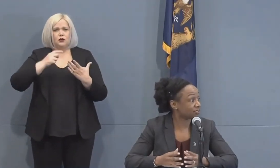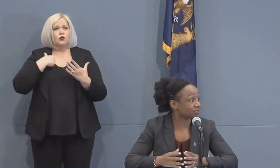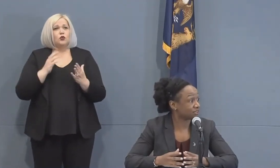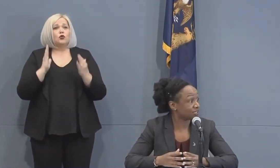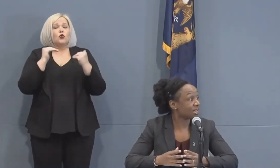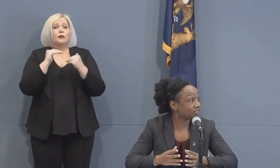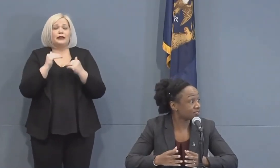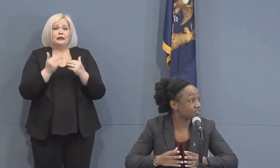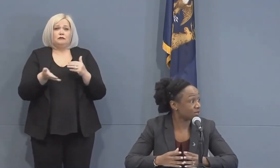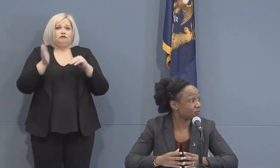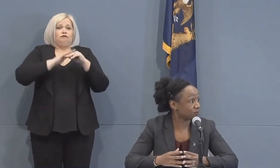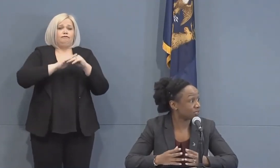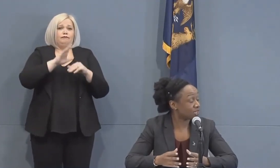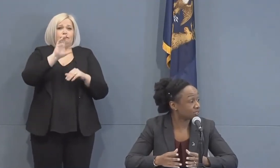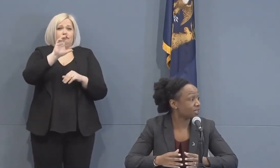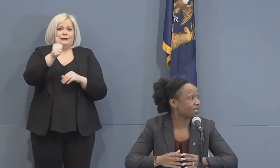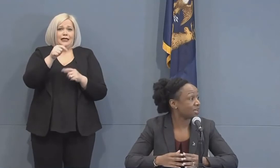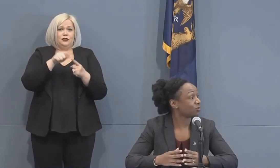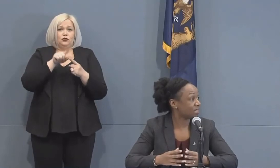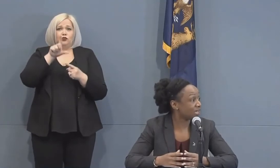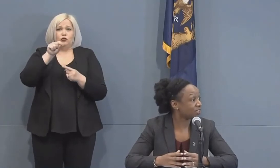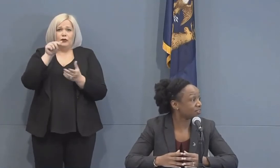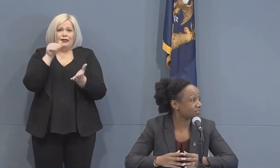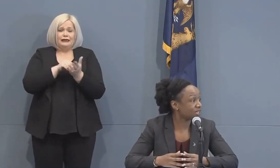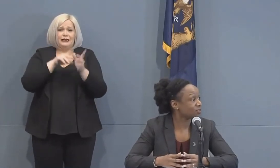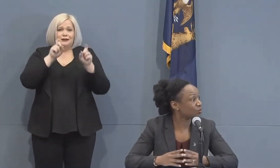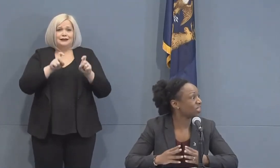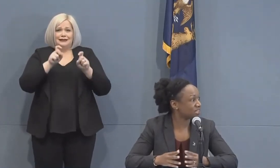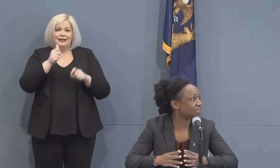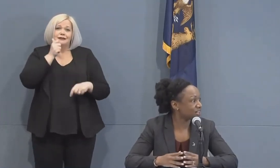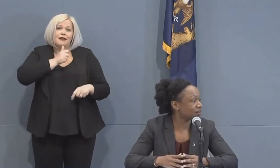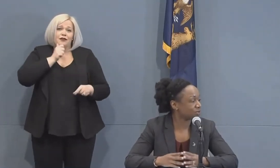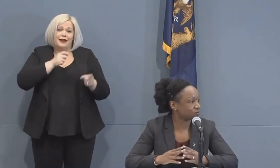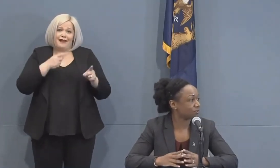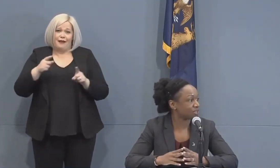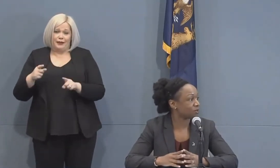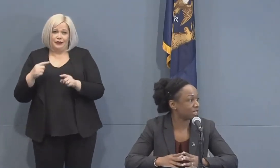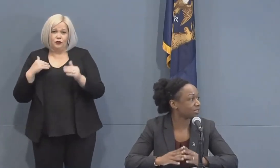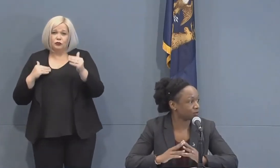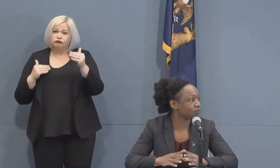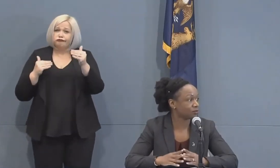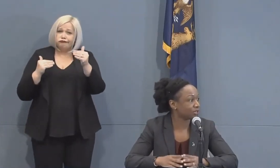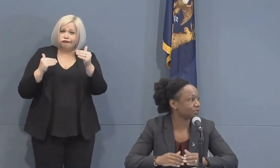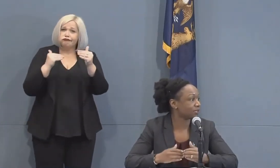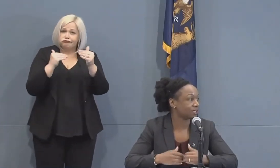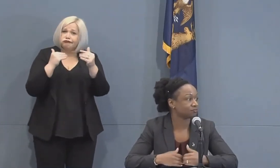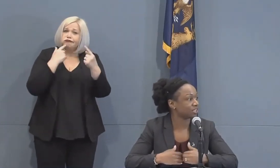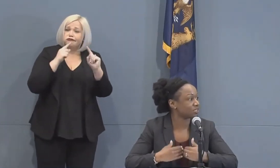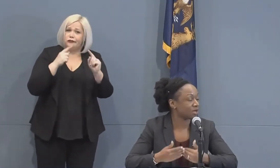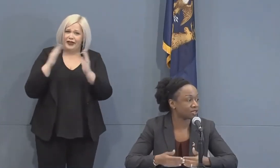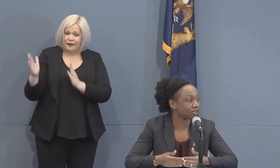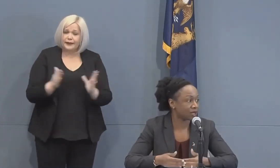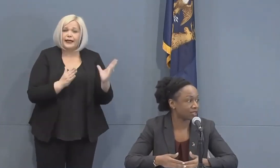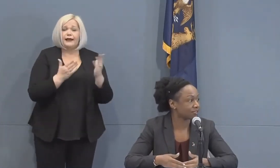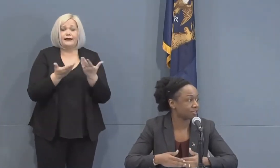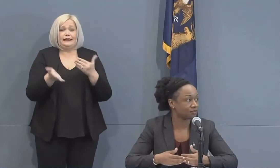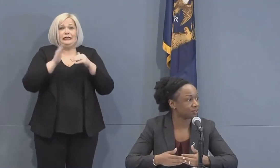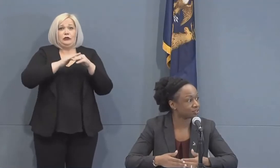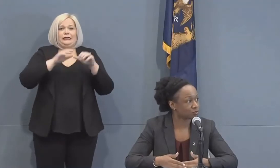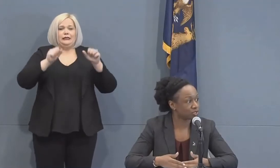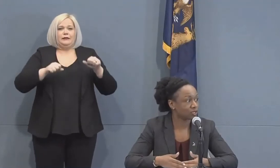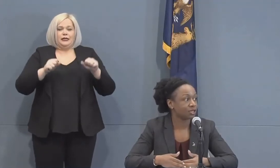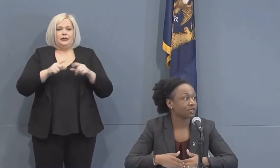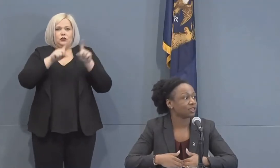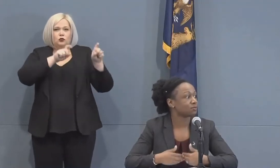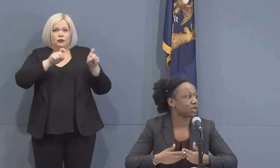to 20 000 tests to be able to be done every day in the state we're getting there we've got a plan that we're implementing again expanding capacity